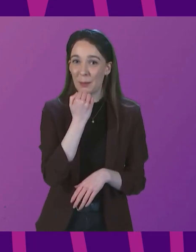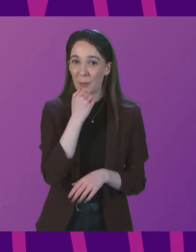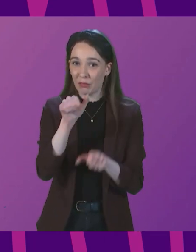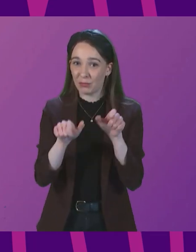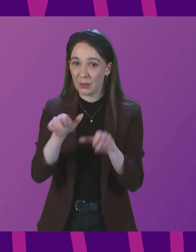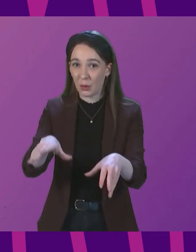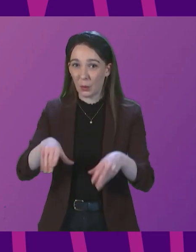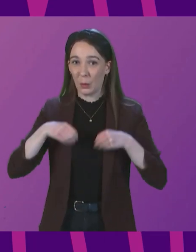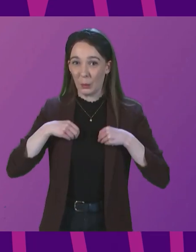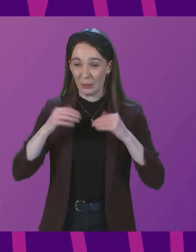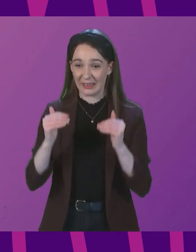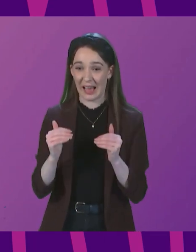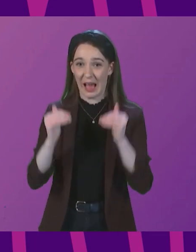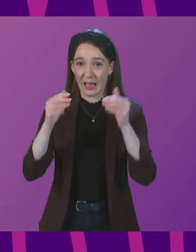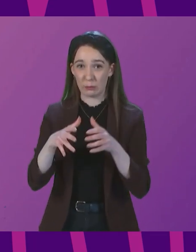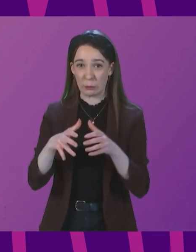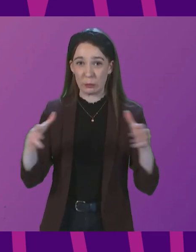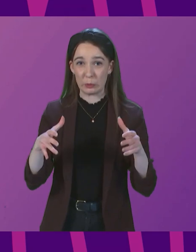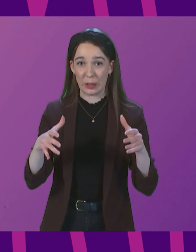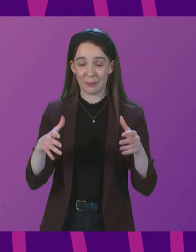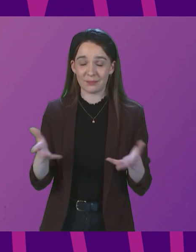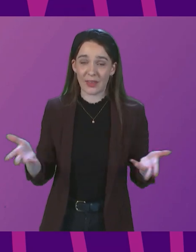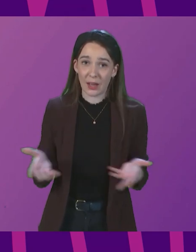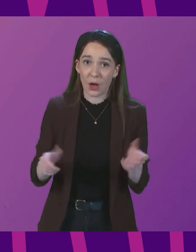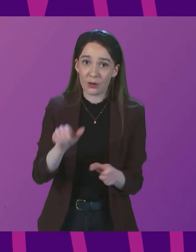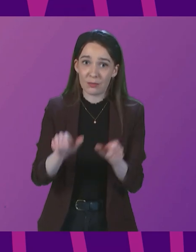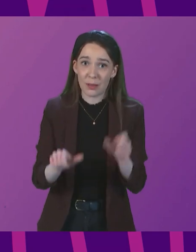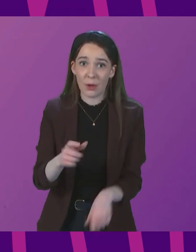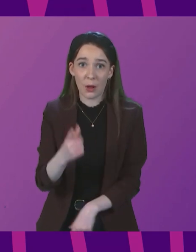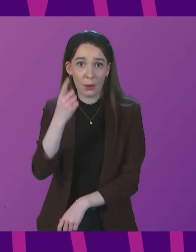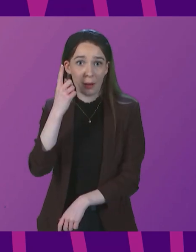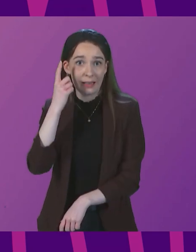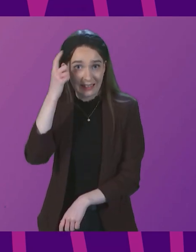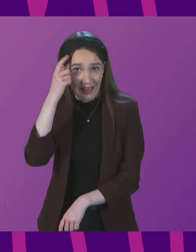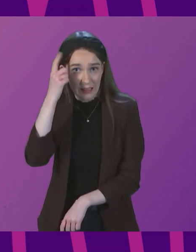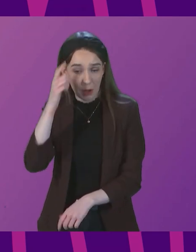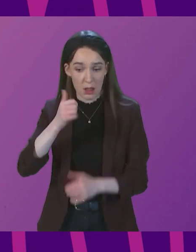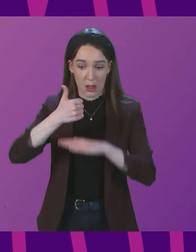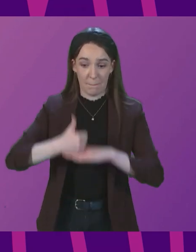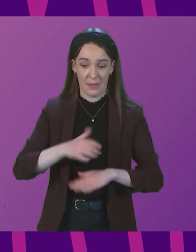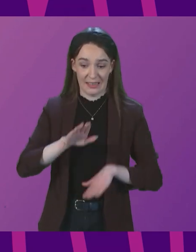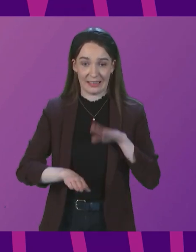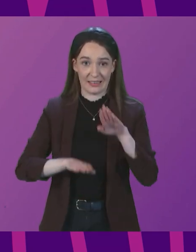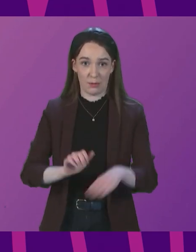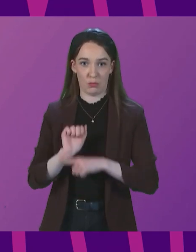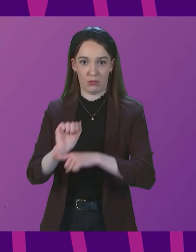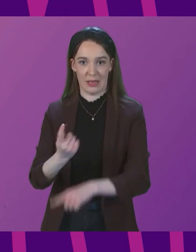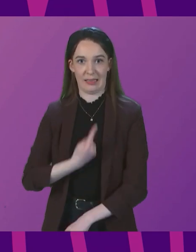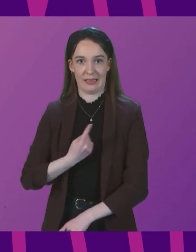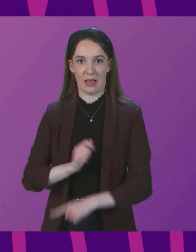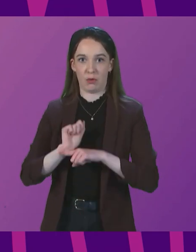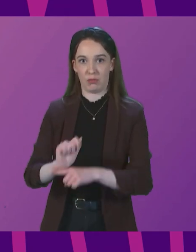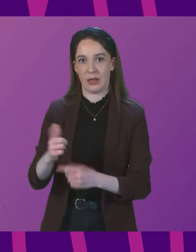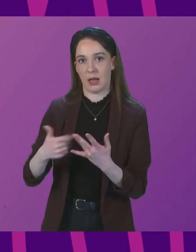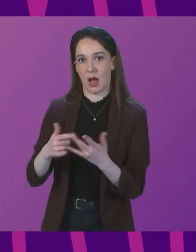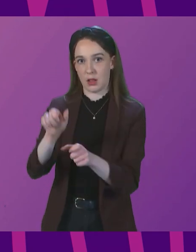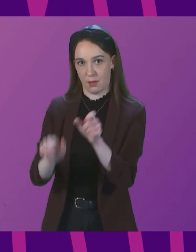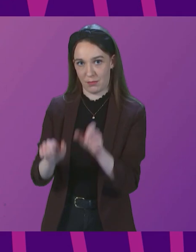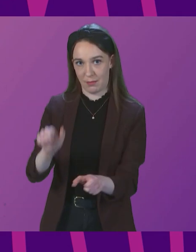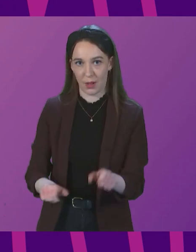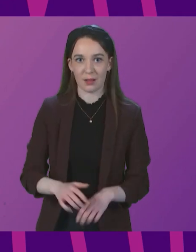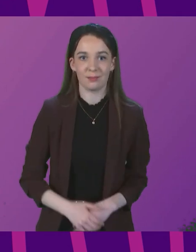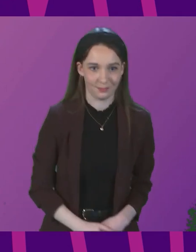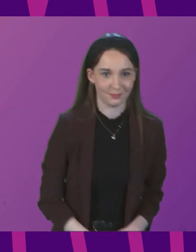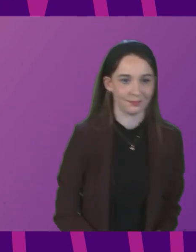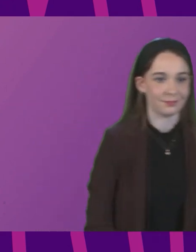would ask people to continue, please, to take sensible, basic steps in order to protect yourselves and others. Thank you. The First